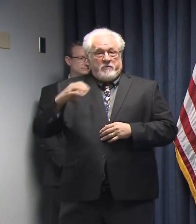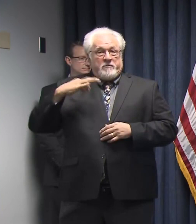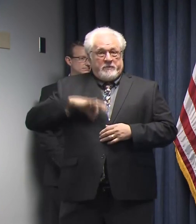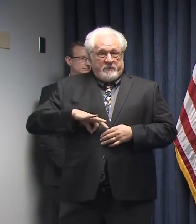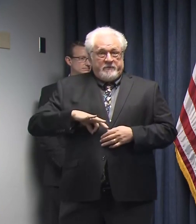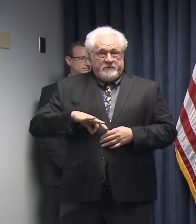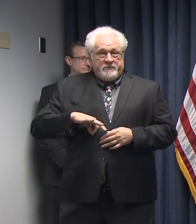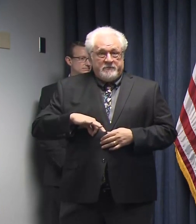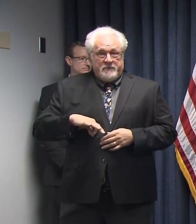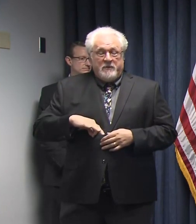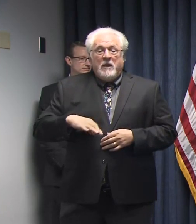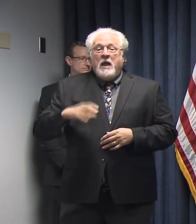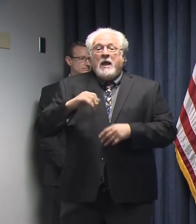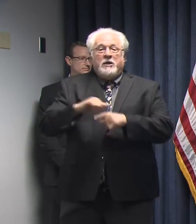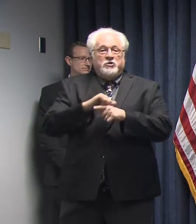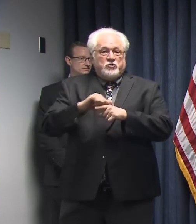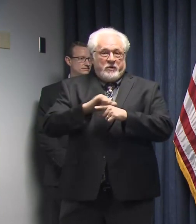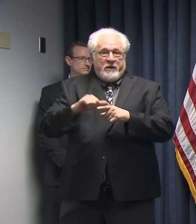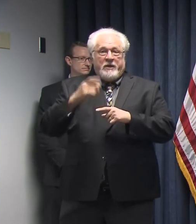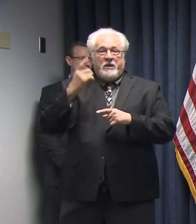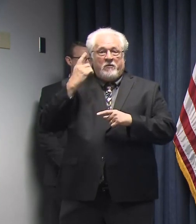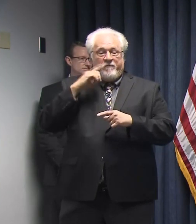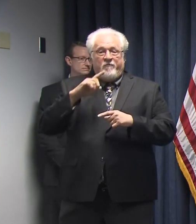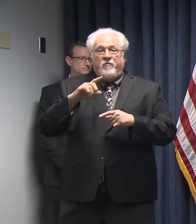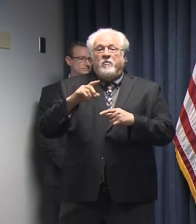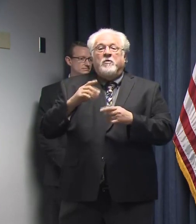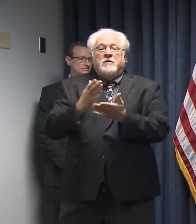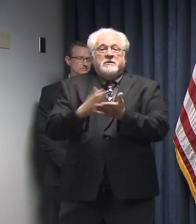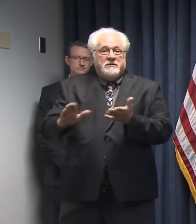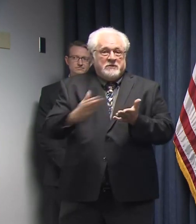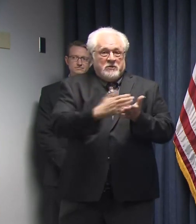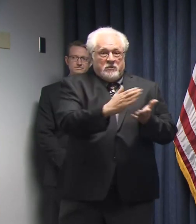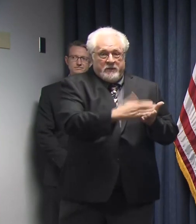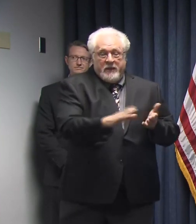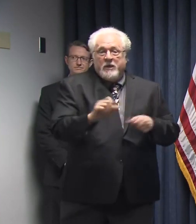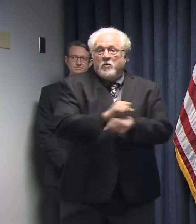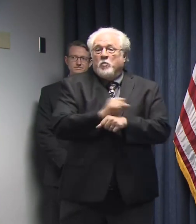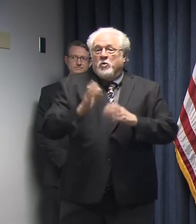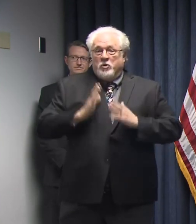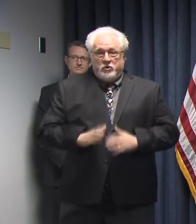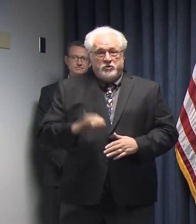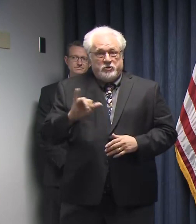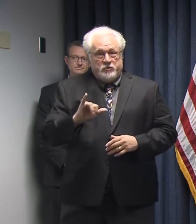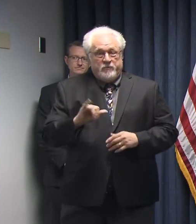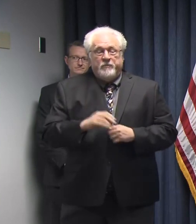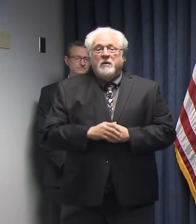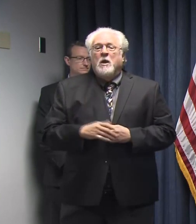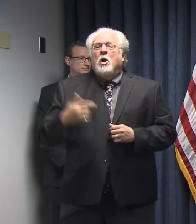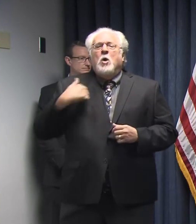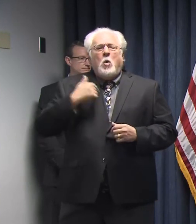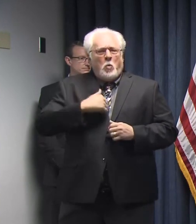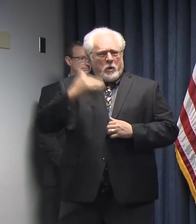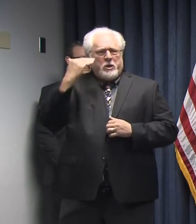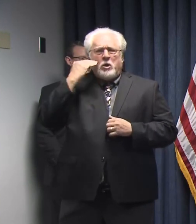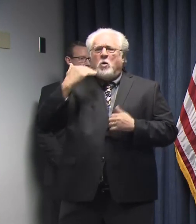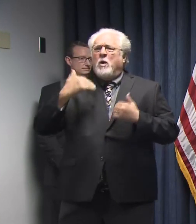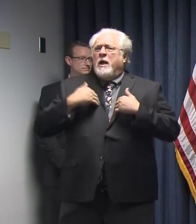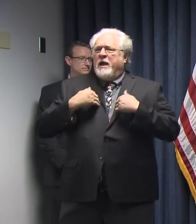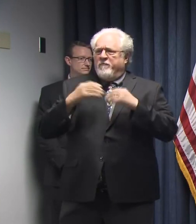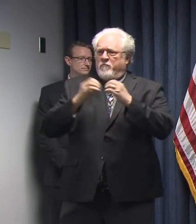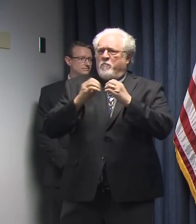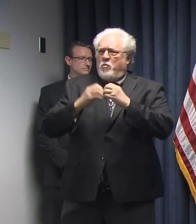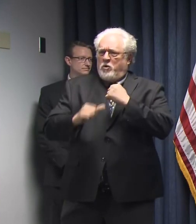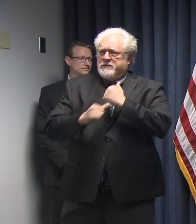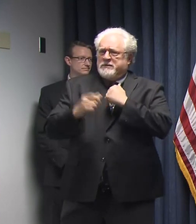and training dollars for dislocated workers are included as well. We know that there's additional assistance